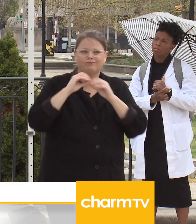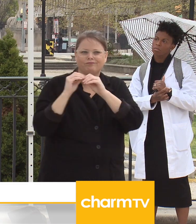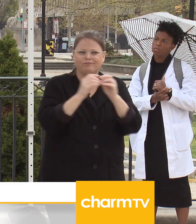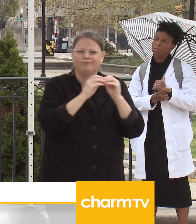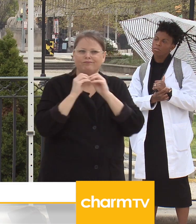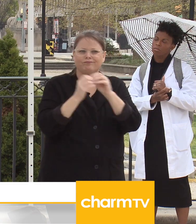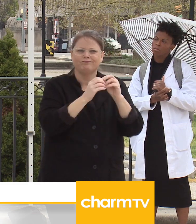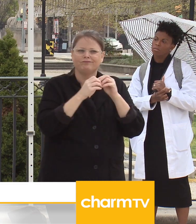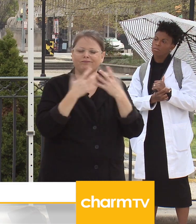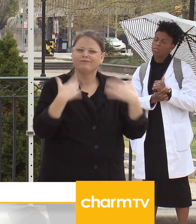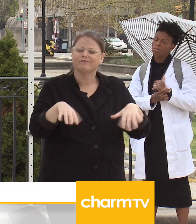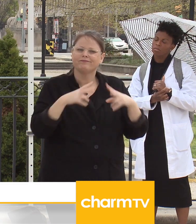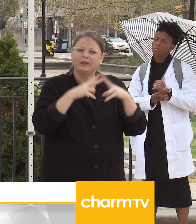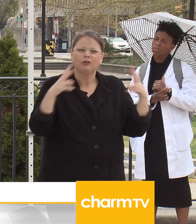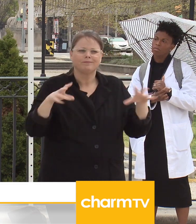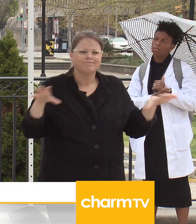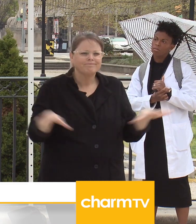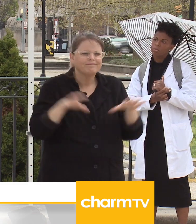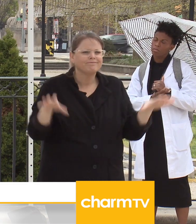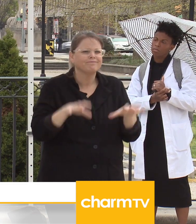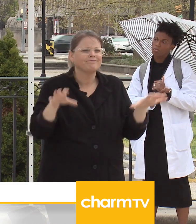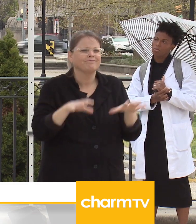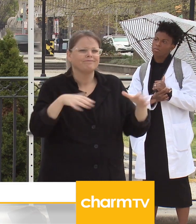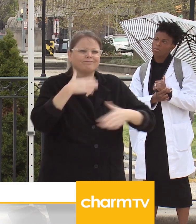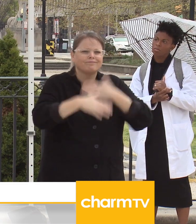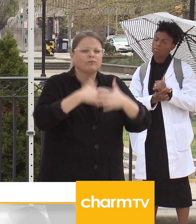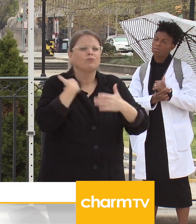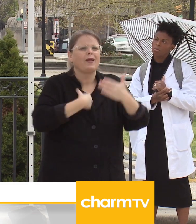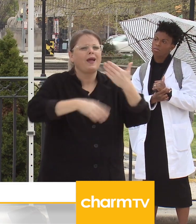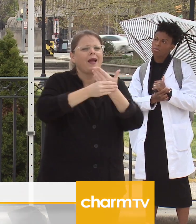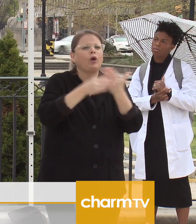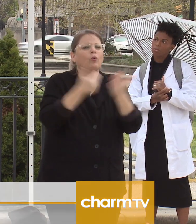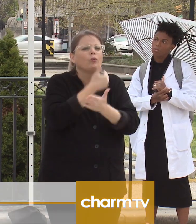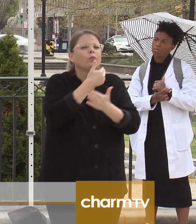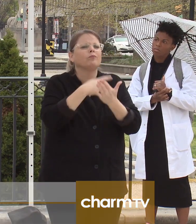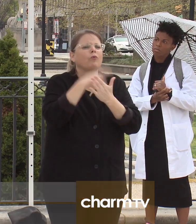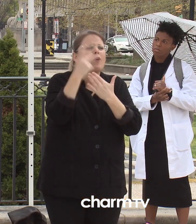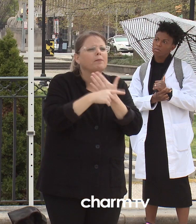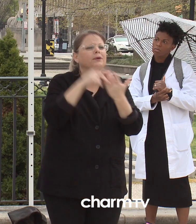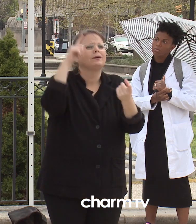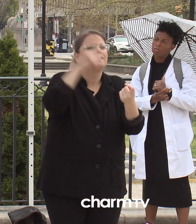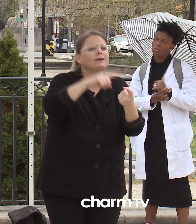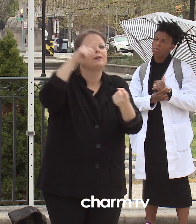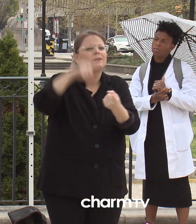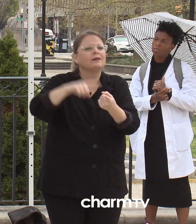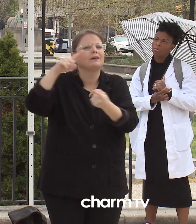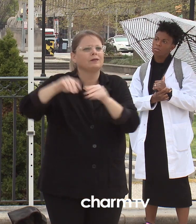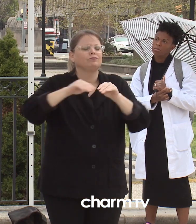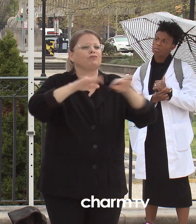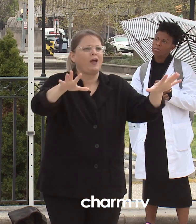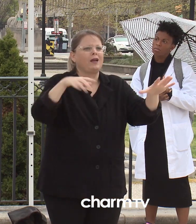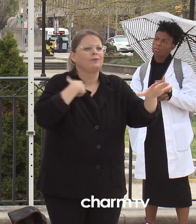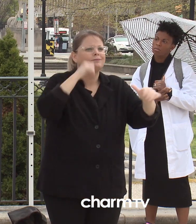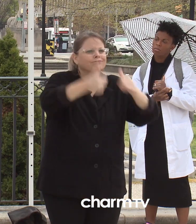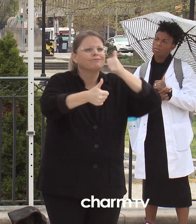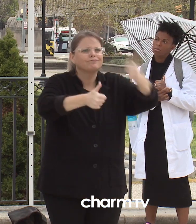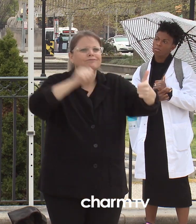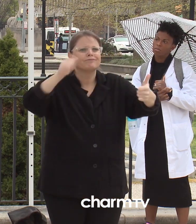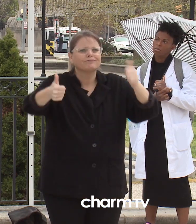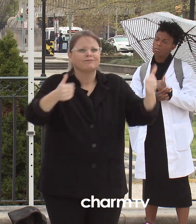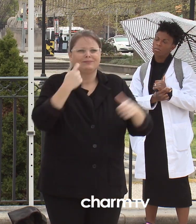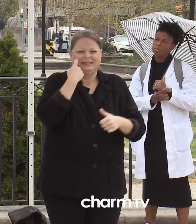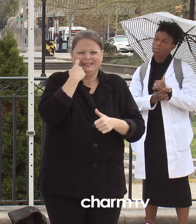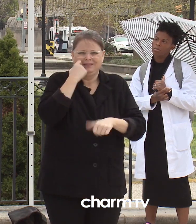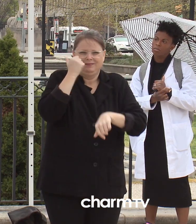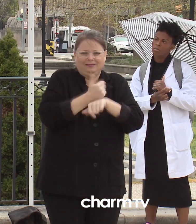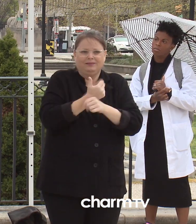and implemented some novel programs to mitigate the spread of coronavirus. One of those programs we put in effect about three weeks ago